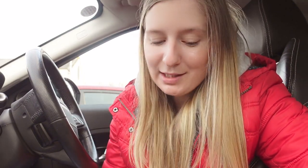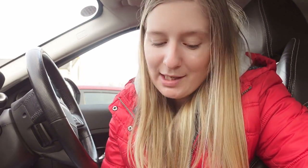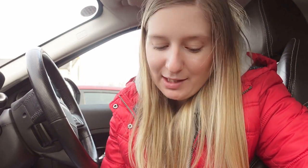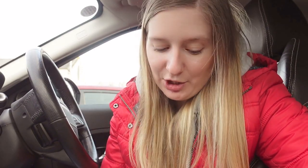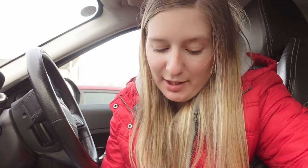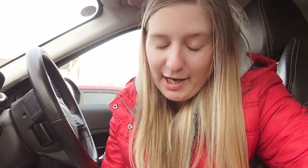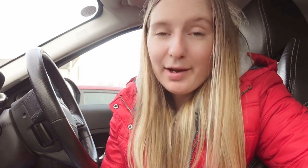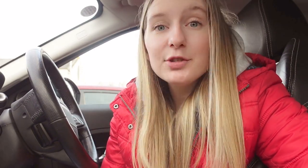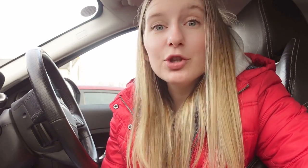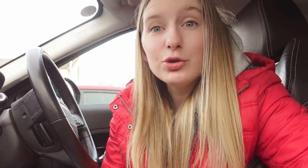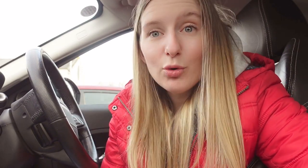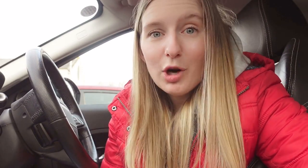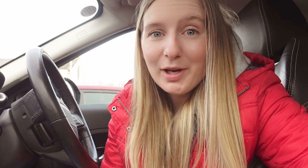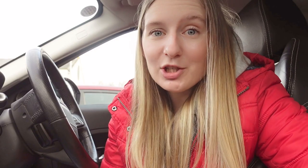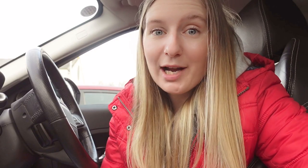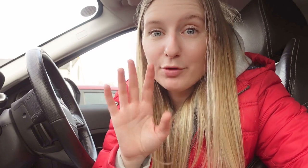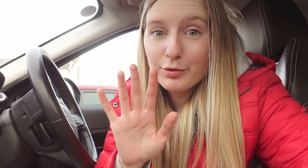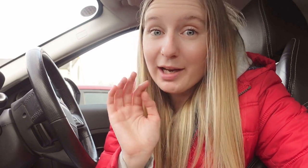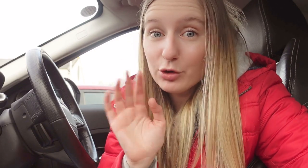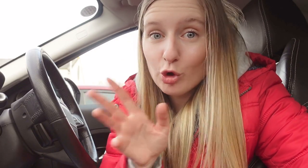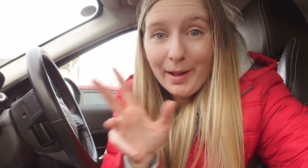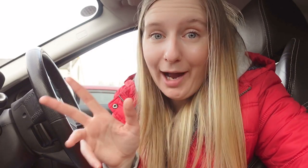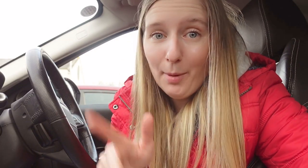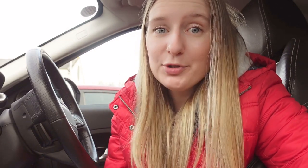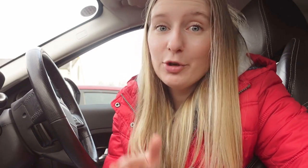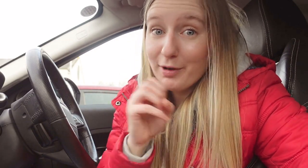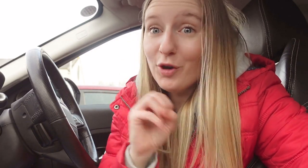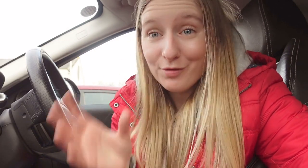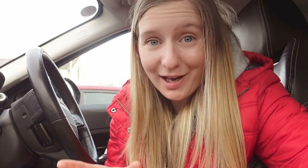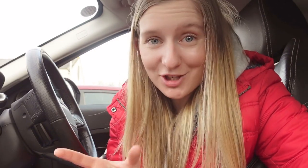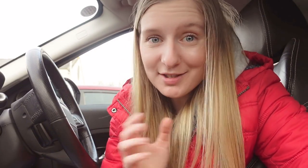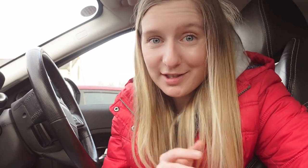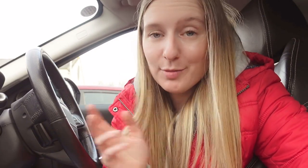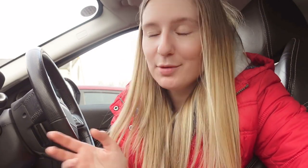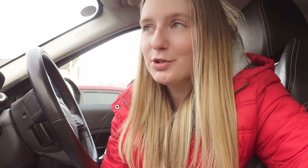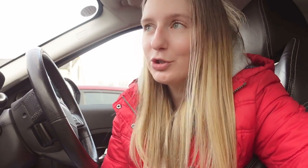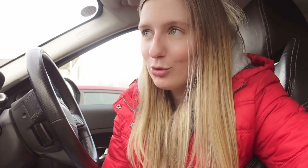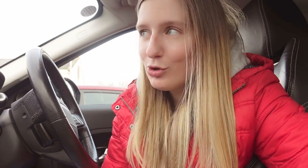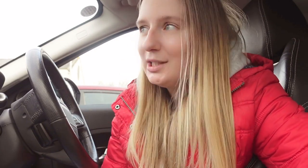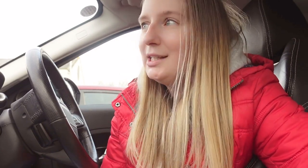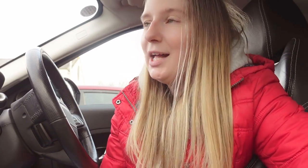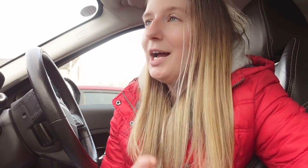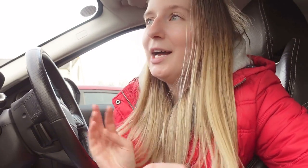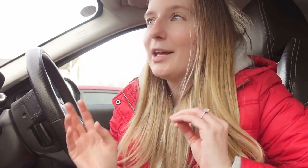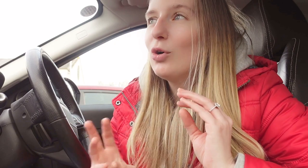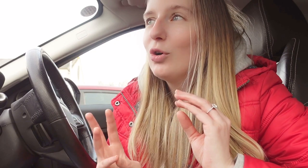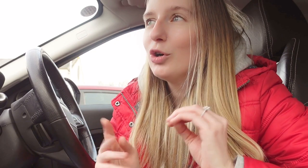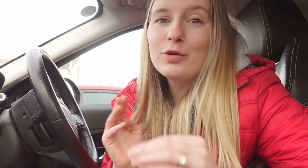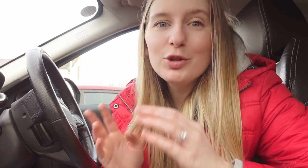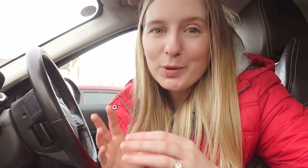she asked how I answered the door and we actually have the ring doorbell app so my phone flashes to tell me someone's at the door and like going through this